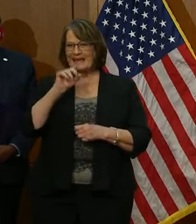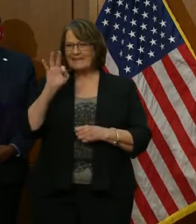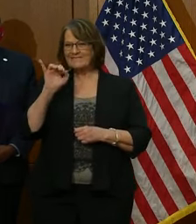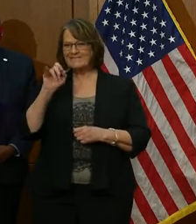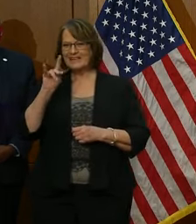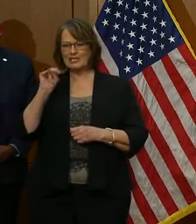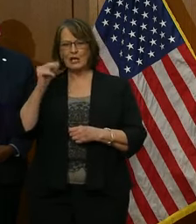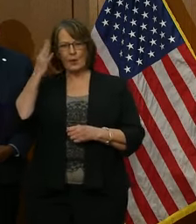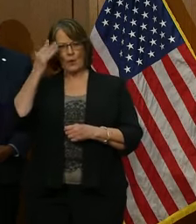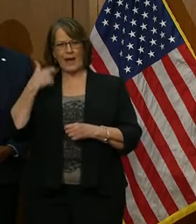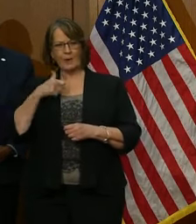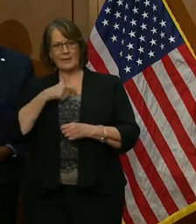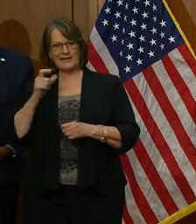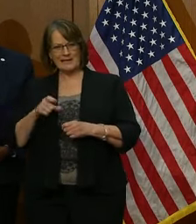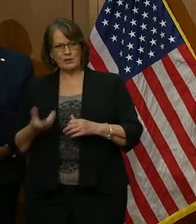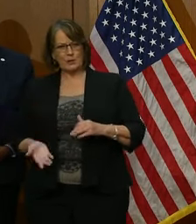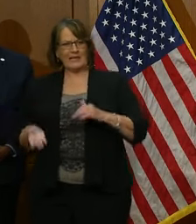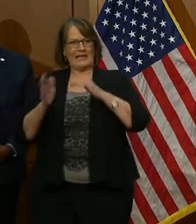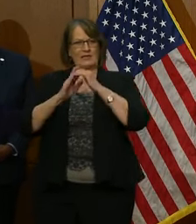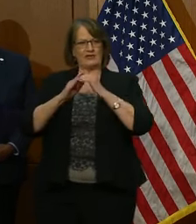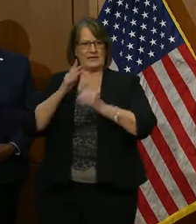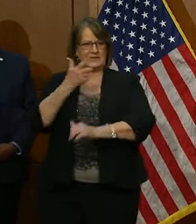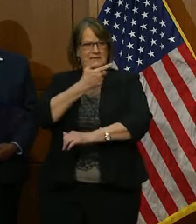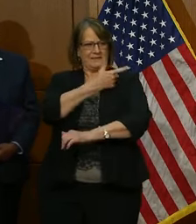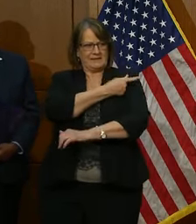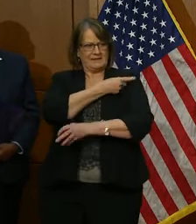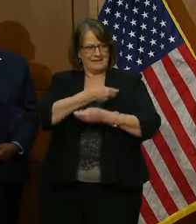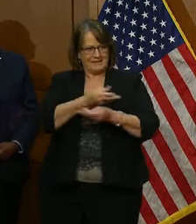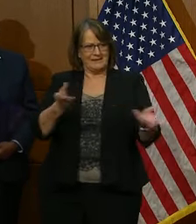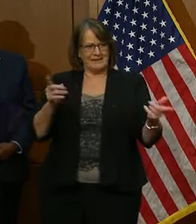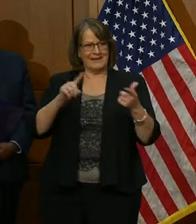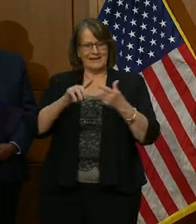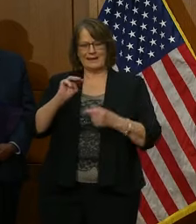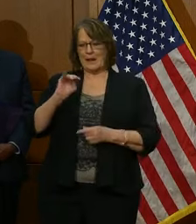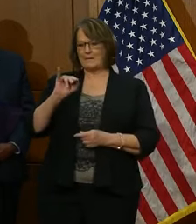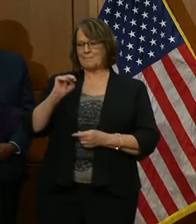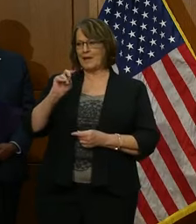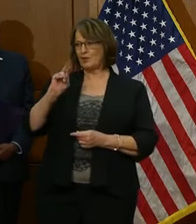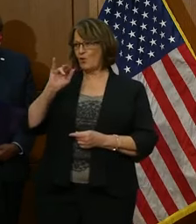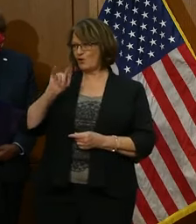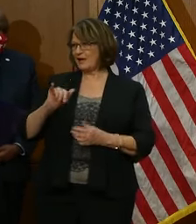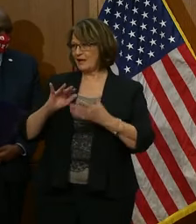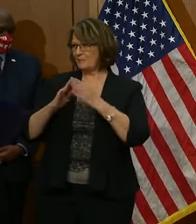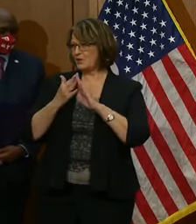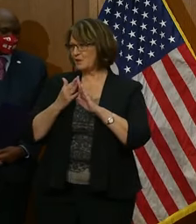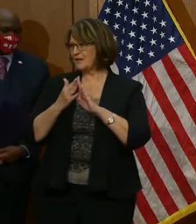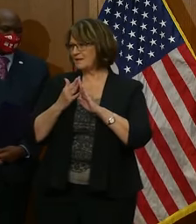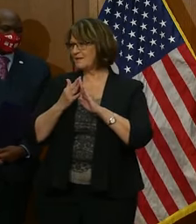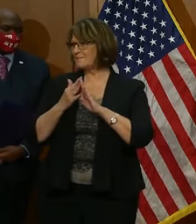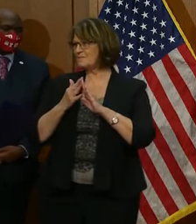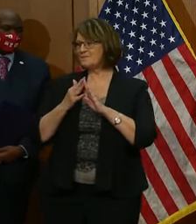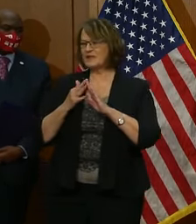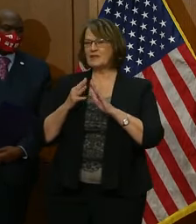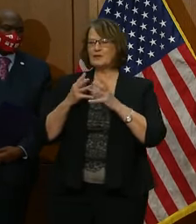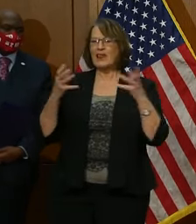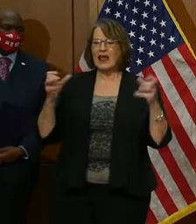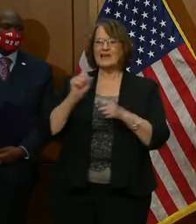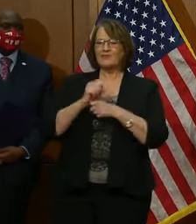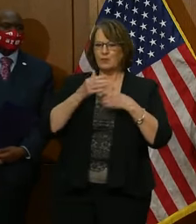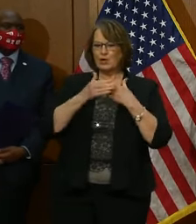to increase uptake of a vaccine in the minority communities. So I think there's a lot of concurrent work, both in making access